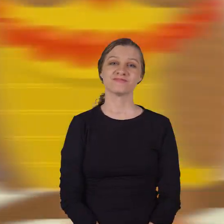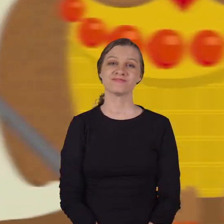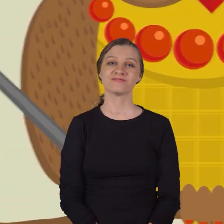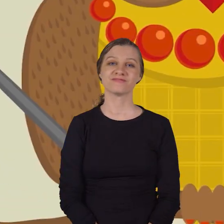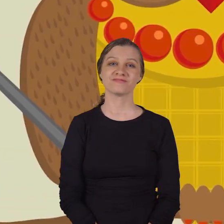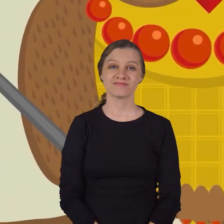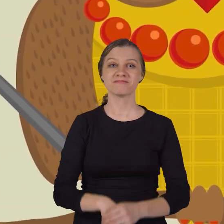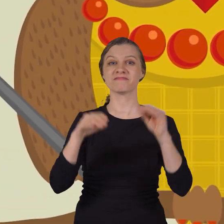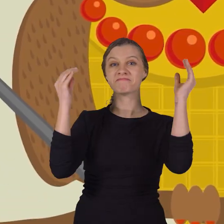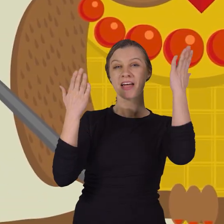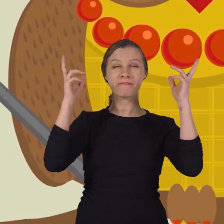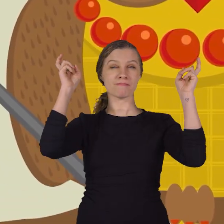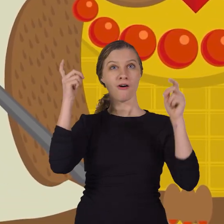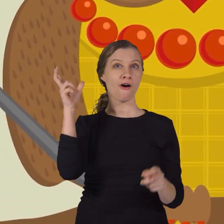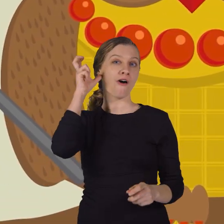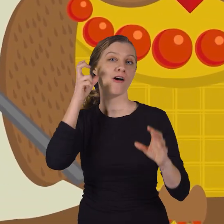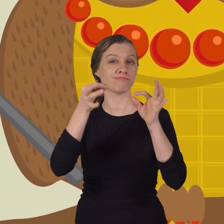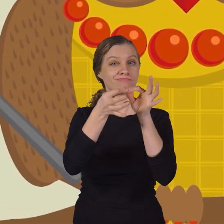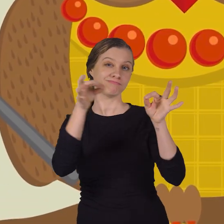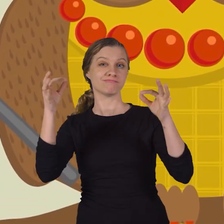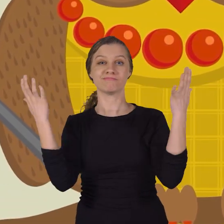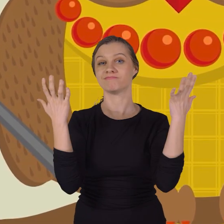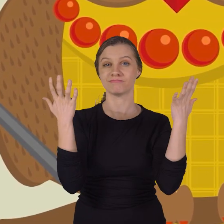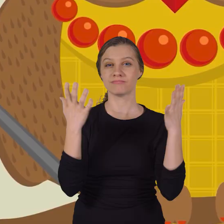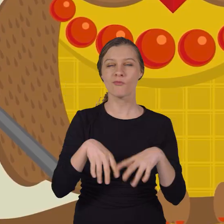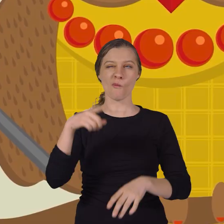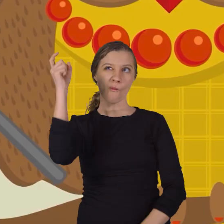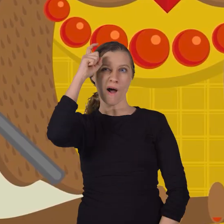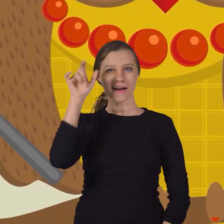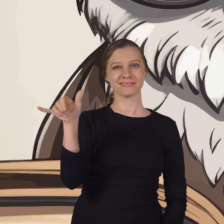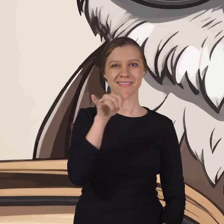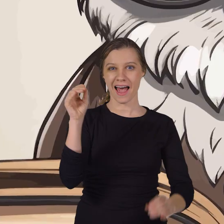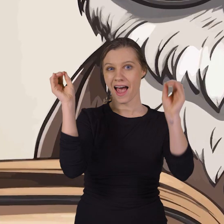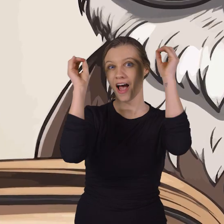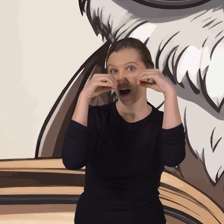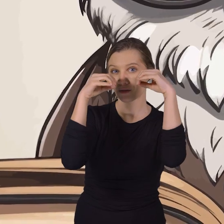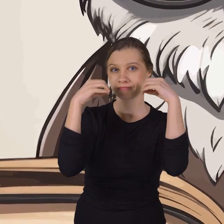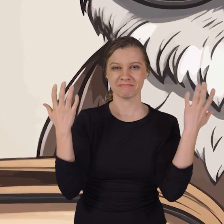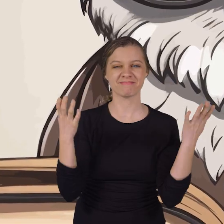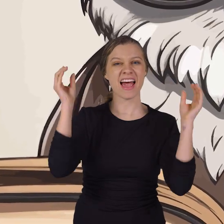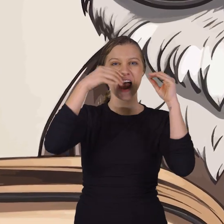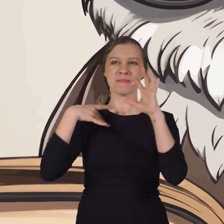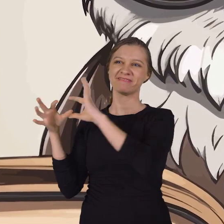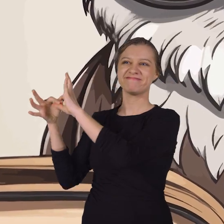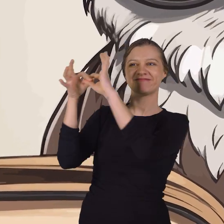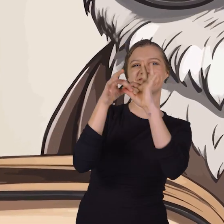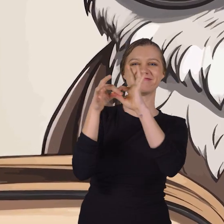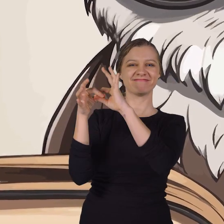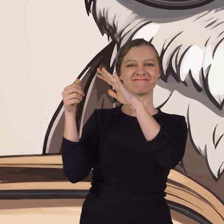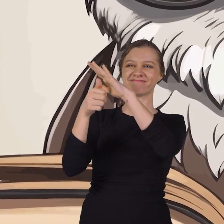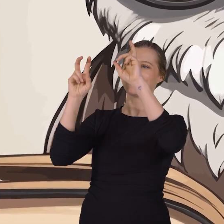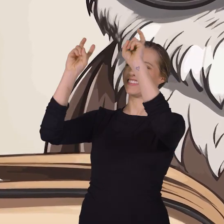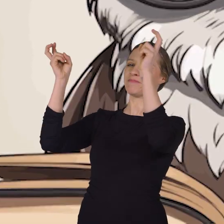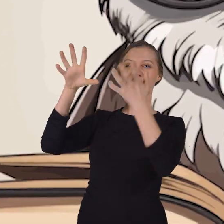You may have heard the saying, as wise as an owl. And that is because owls are associated with learning.